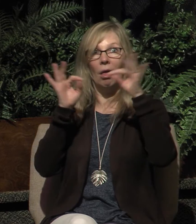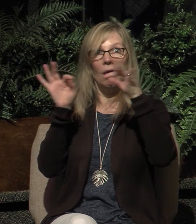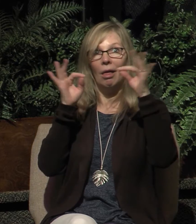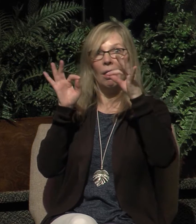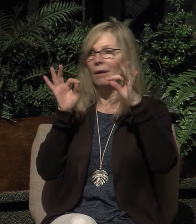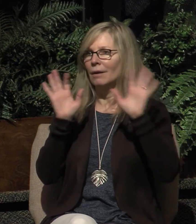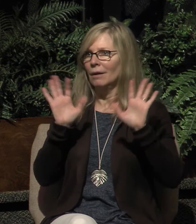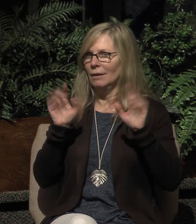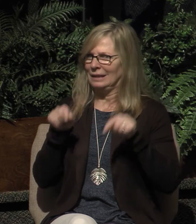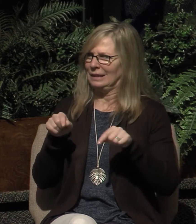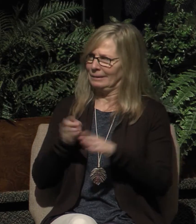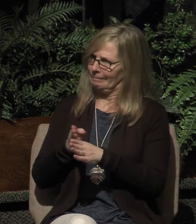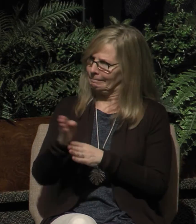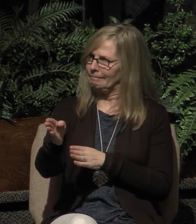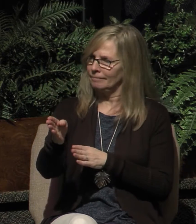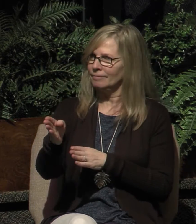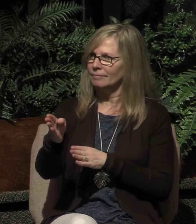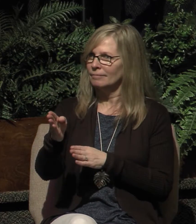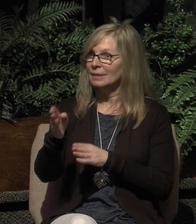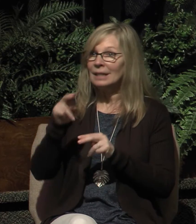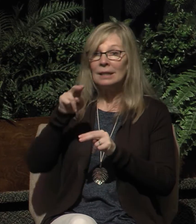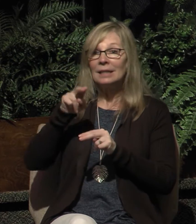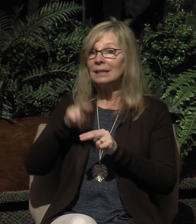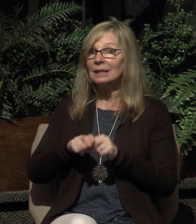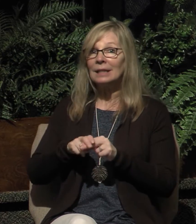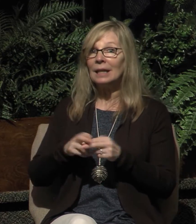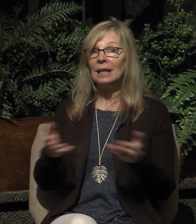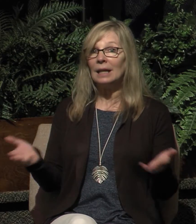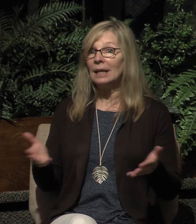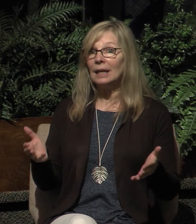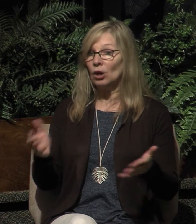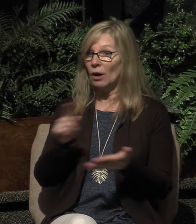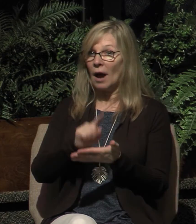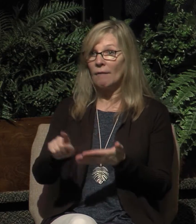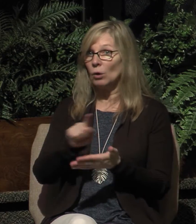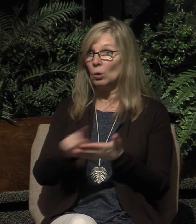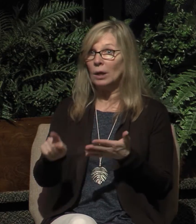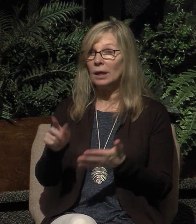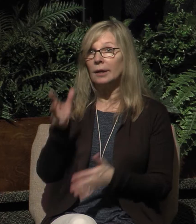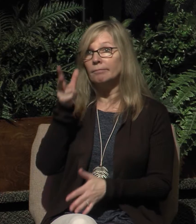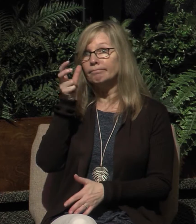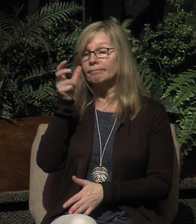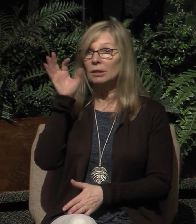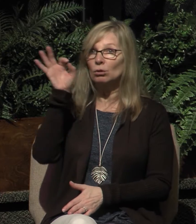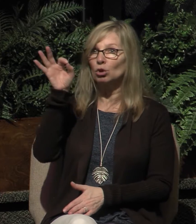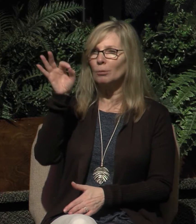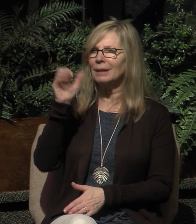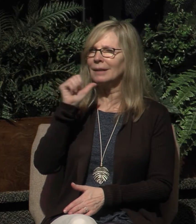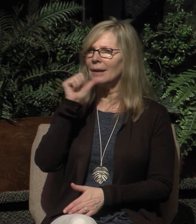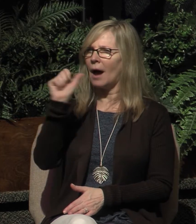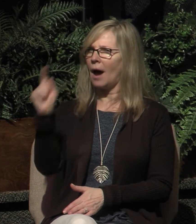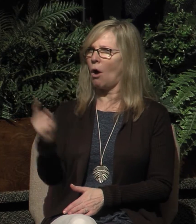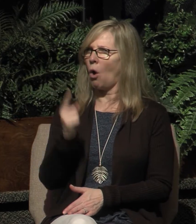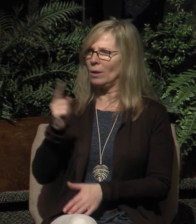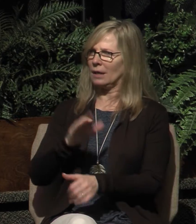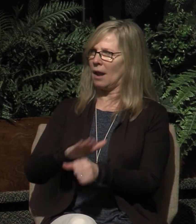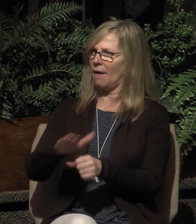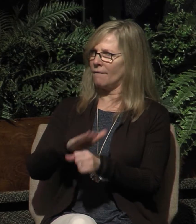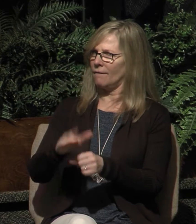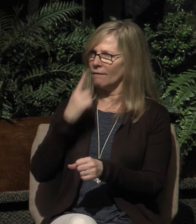sermons from this pulpit, that's not enough for your spiritual growth. Because without membership, you have